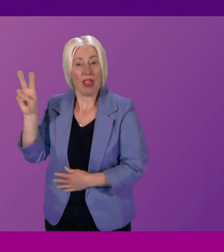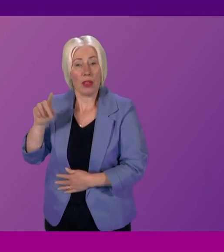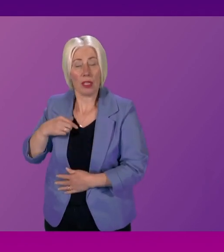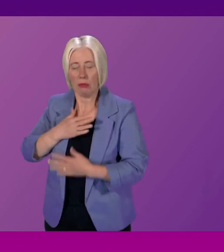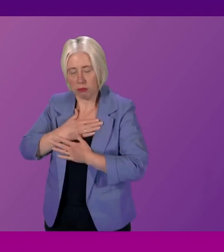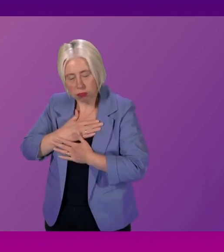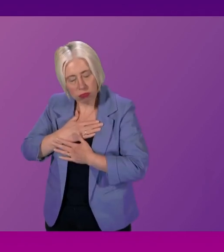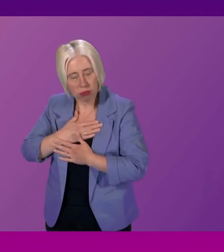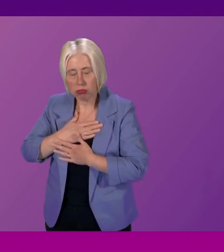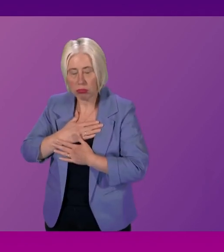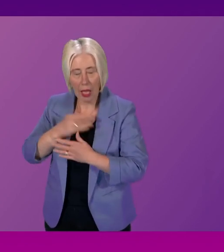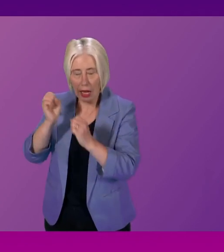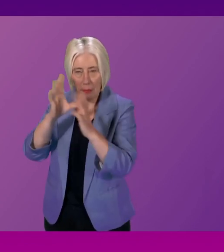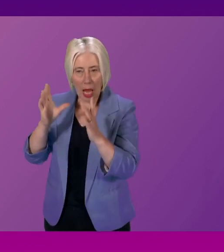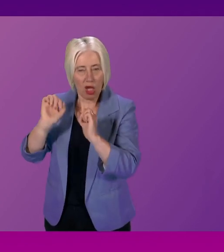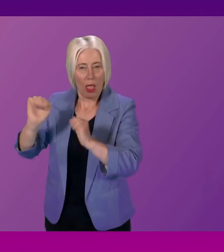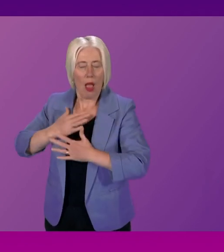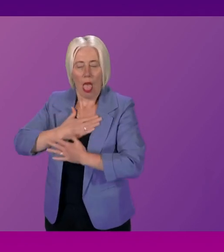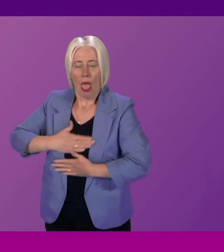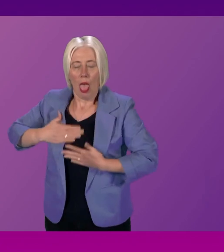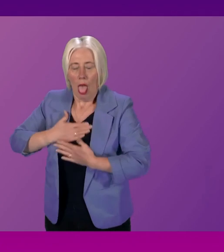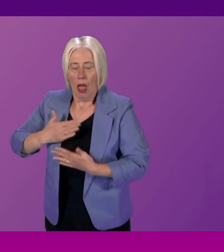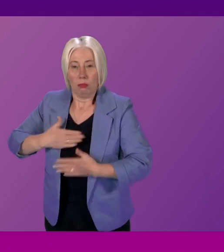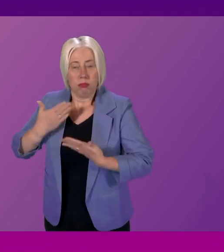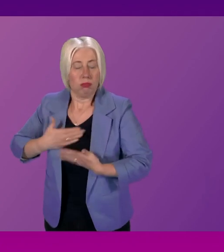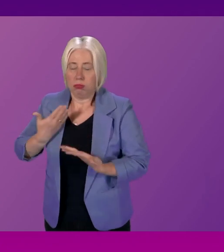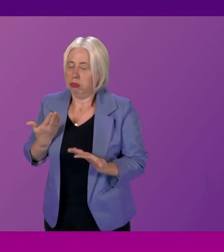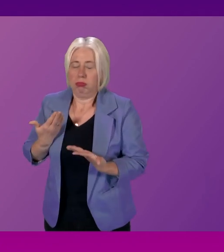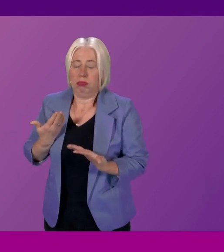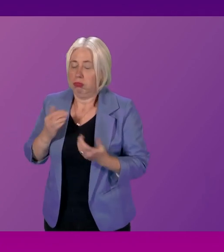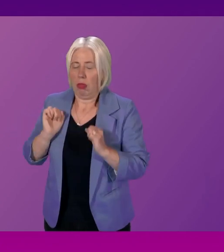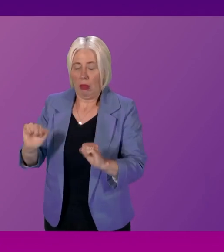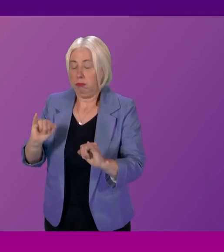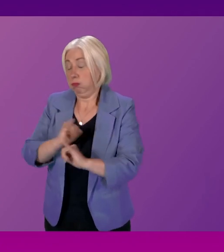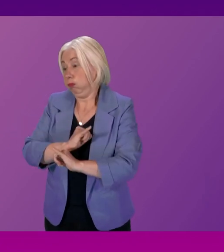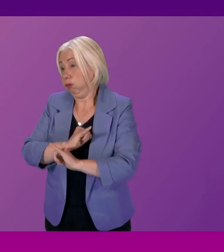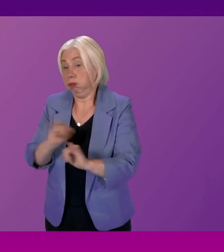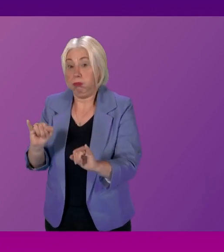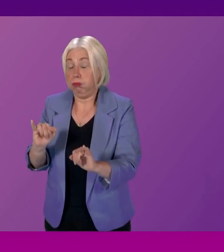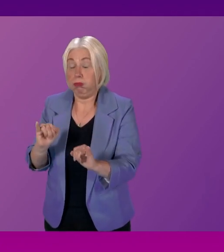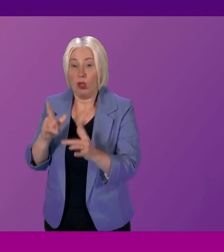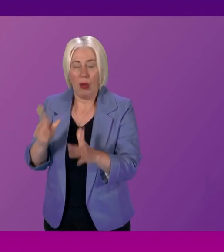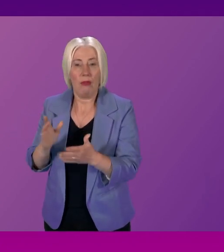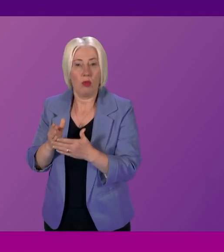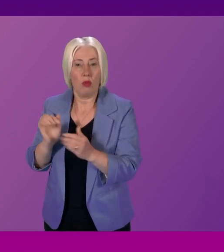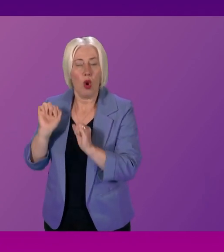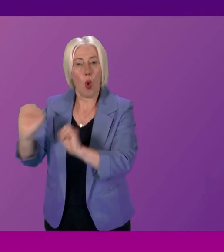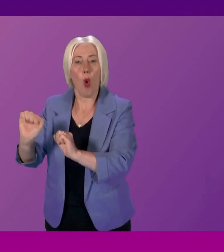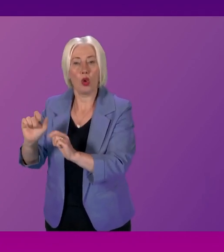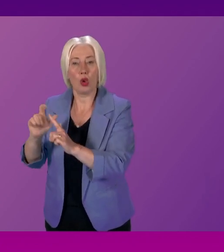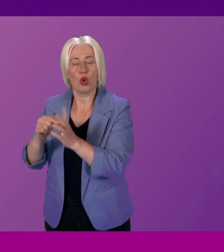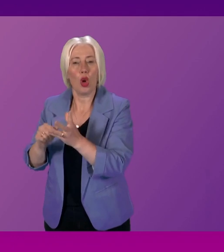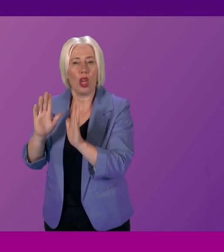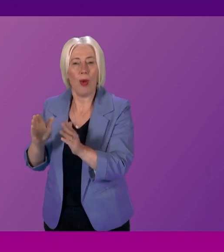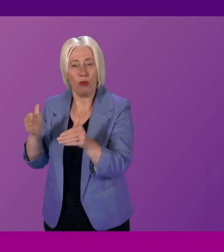the trauma and the grief that they are going through. There cannot be anything more unnatural in this world than to have to bury your child. So I